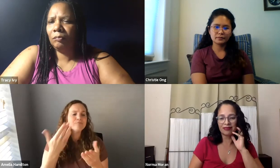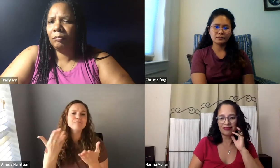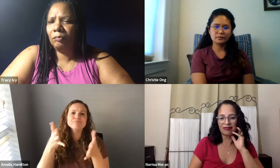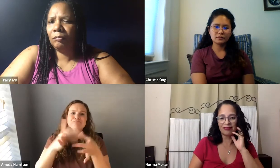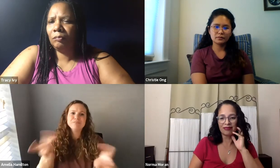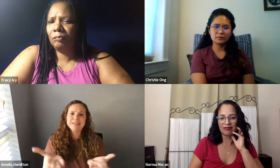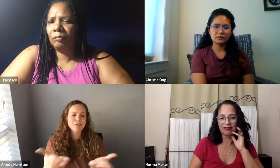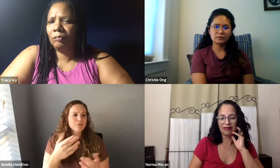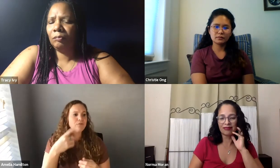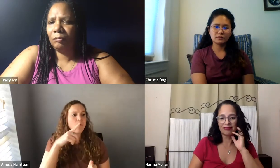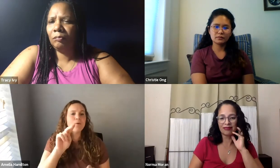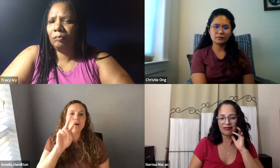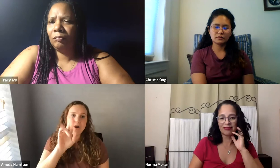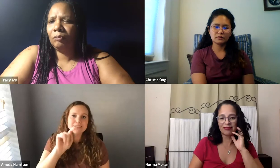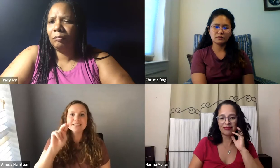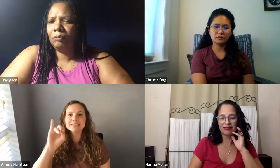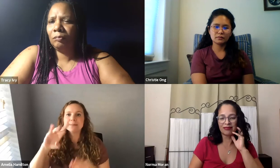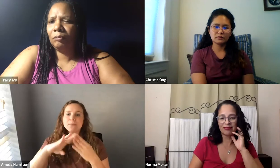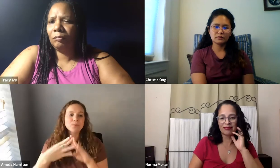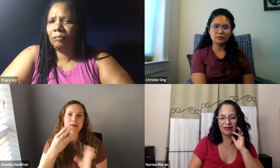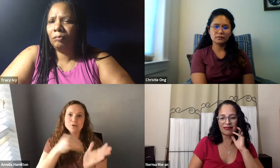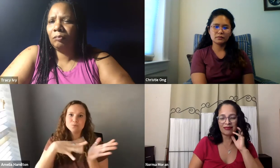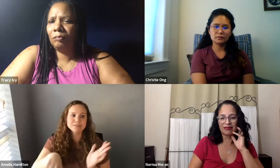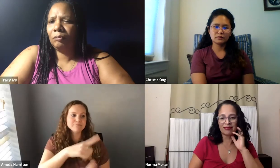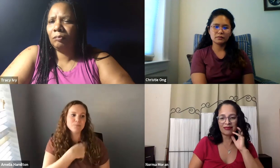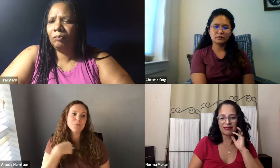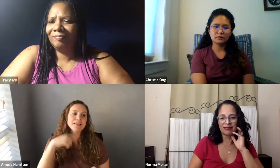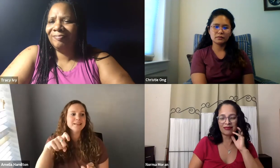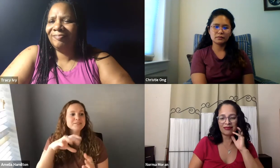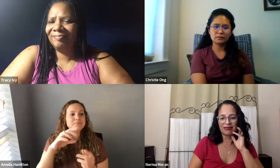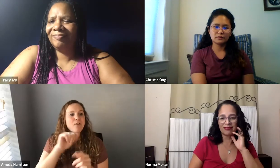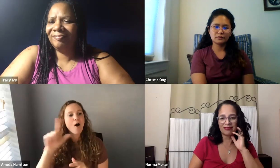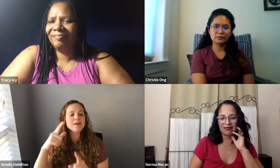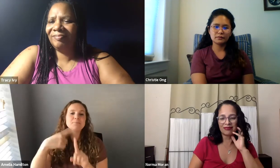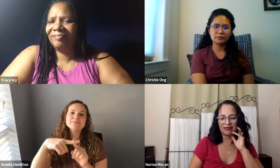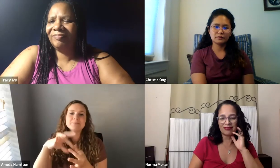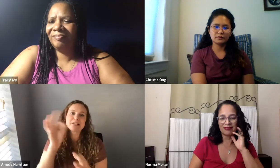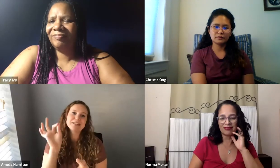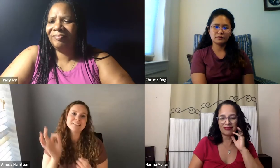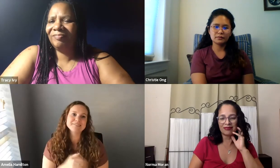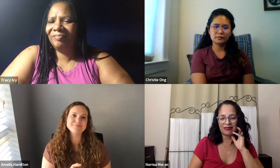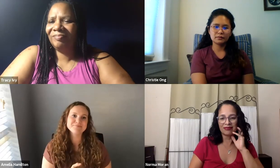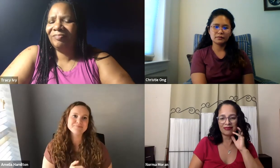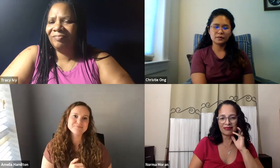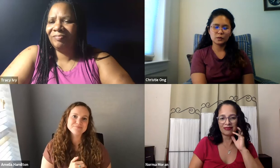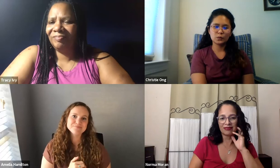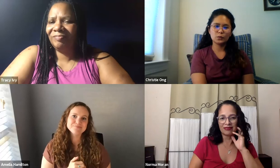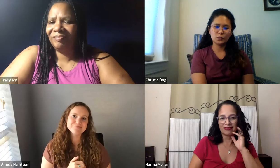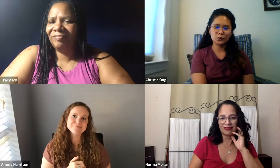what inspirational and hopeful message would you leave with the whole RIT, NTID community and students? We all need some positive